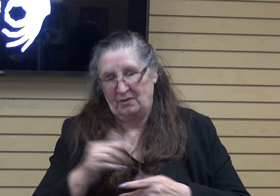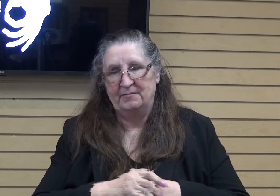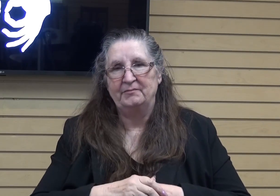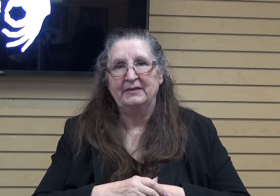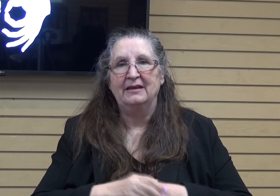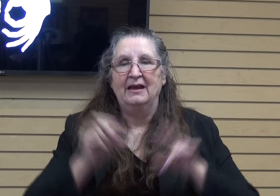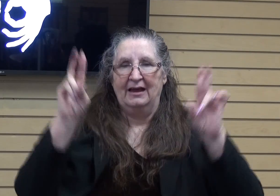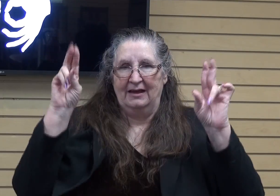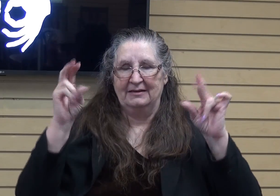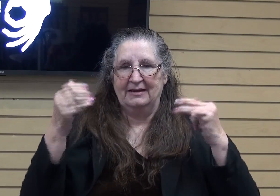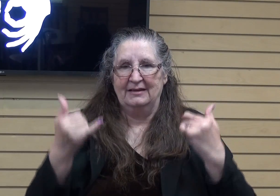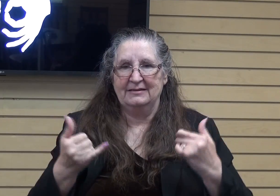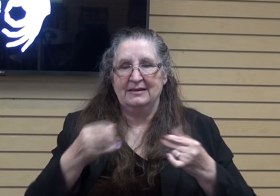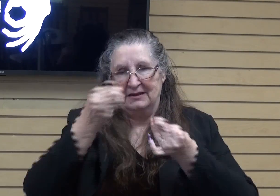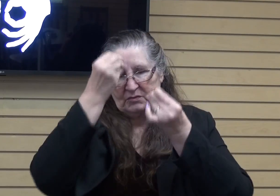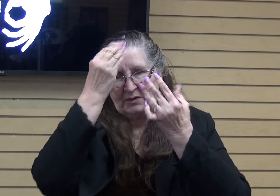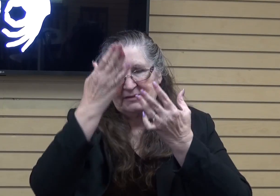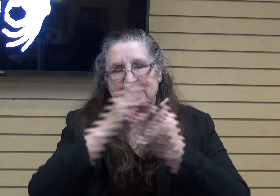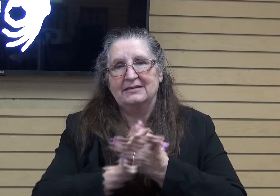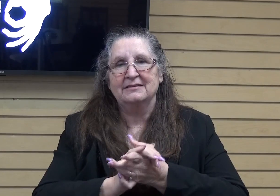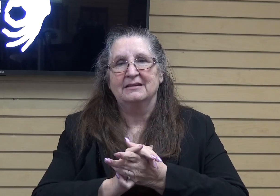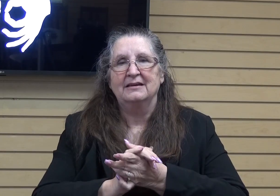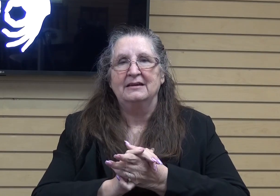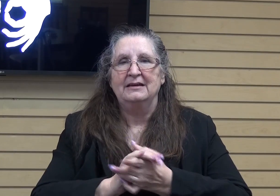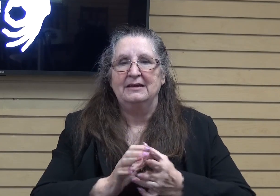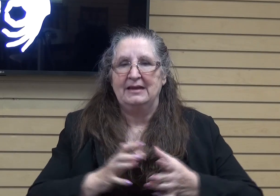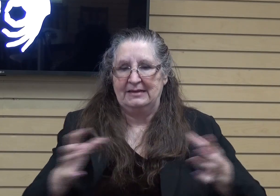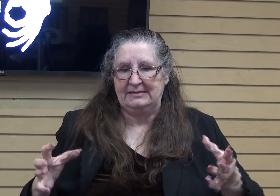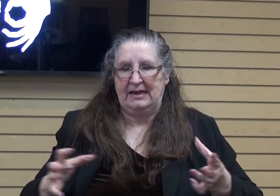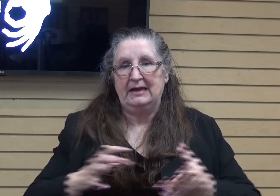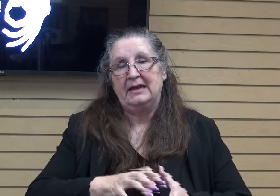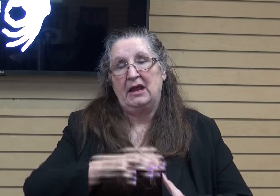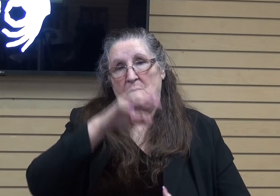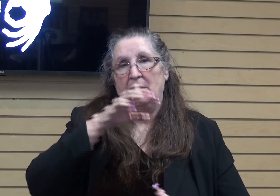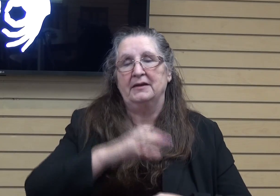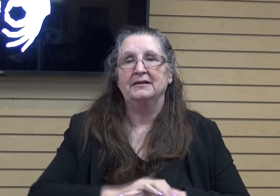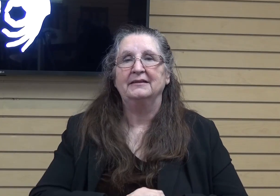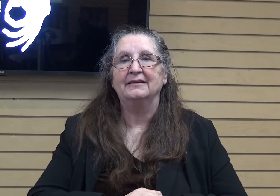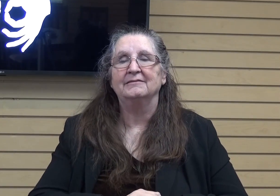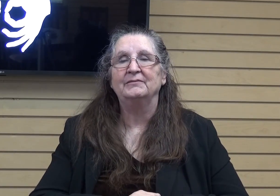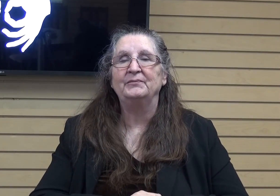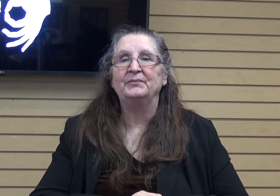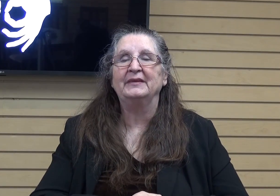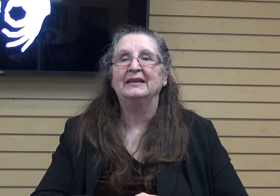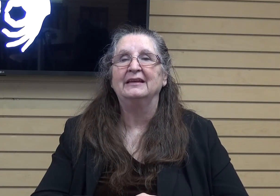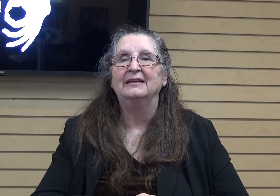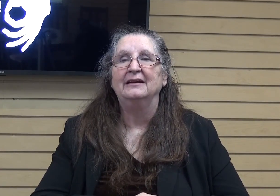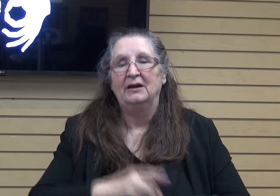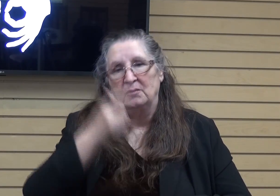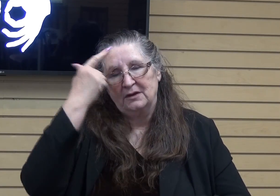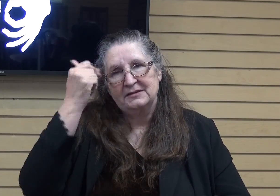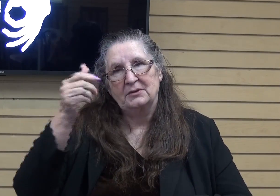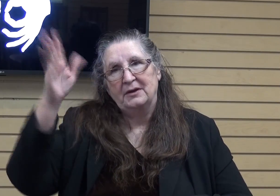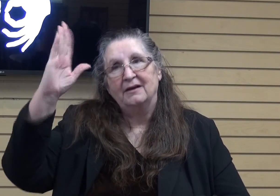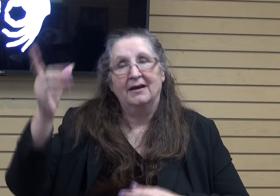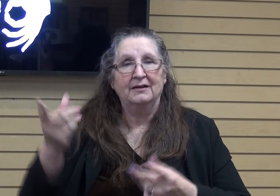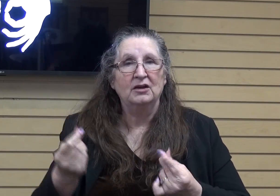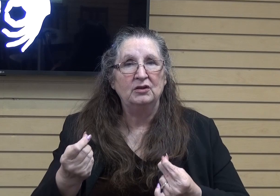I titled today's message, Exceedingly and Abundantly. And so, because that's what God can do. I